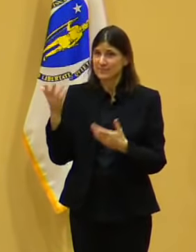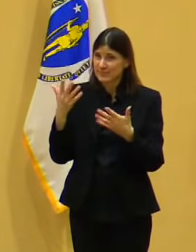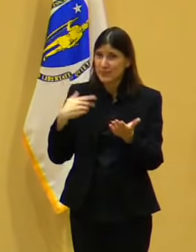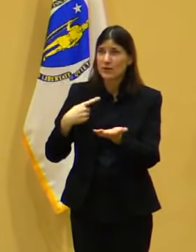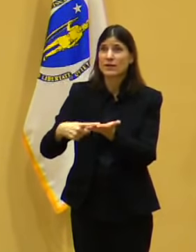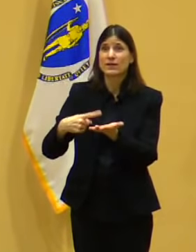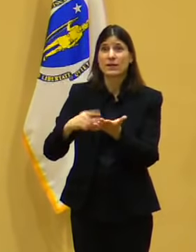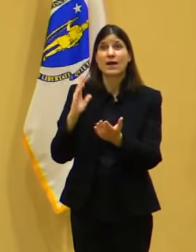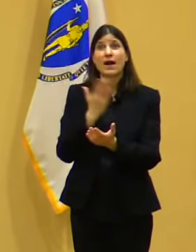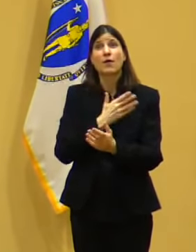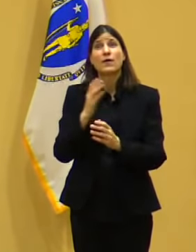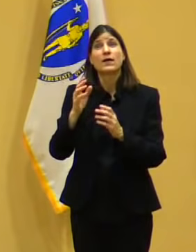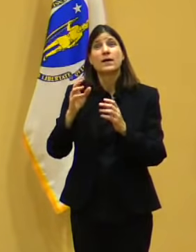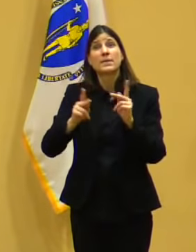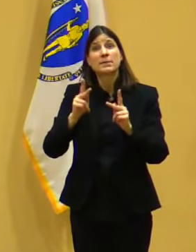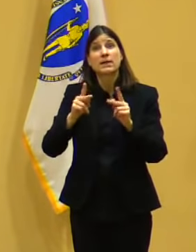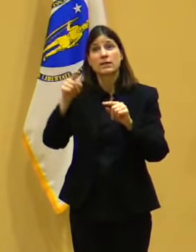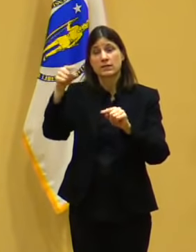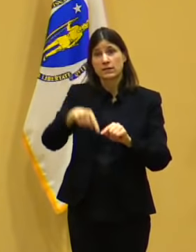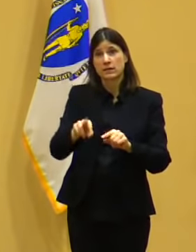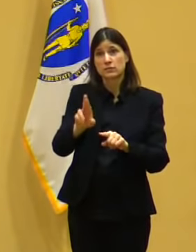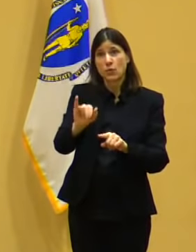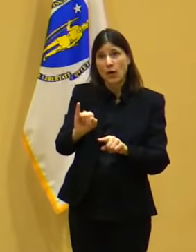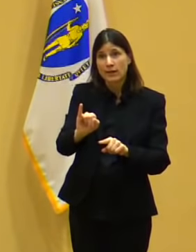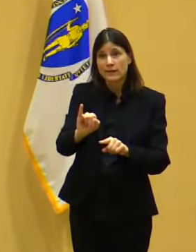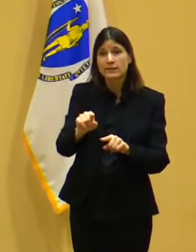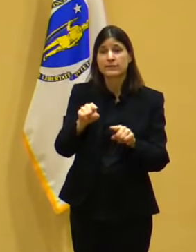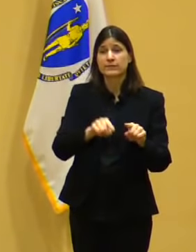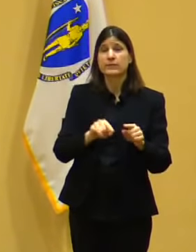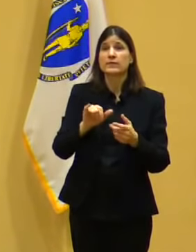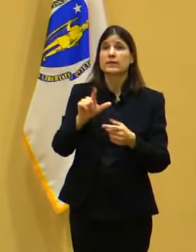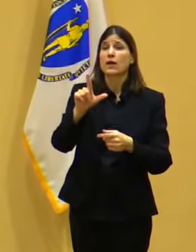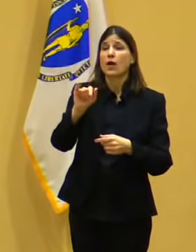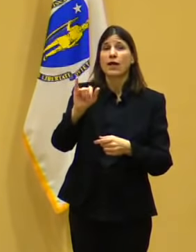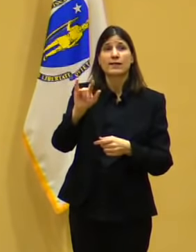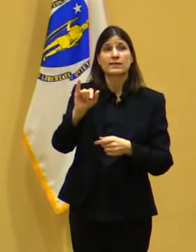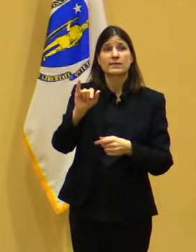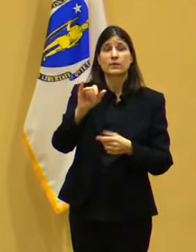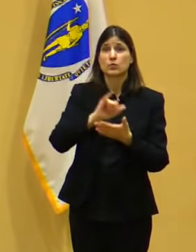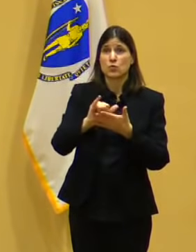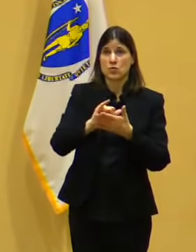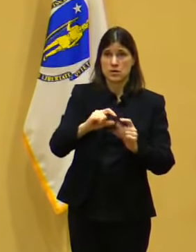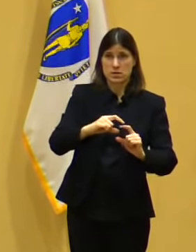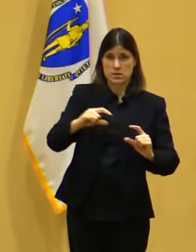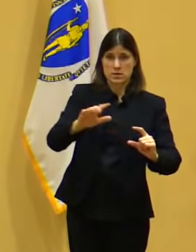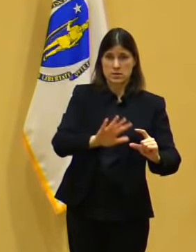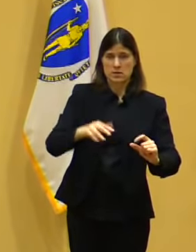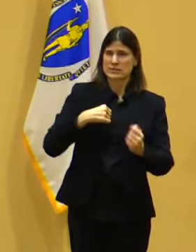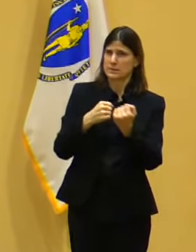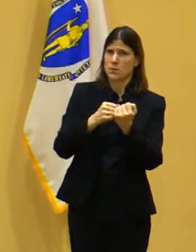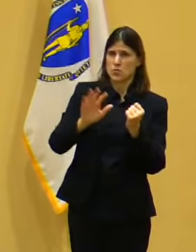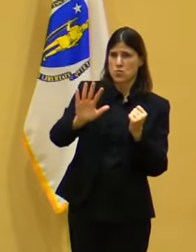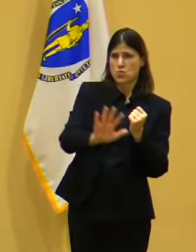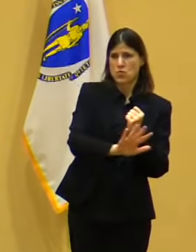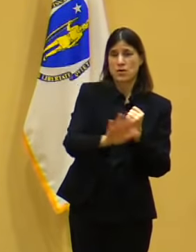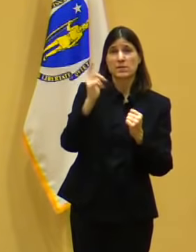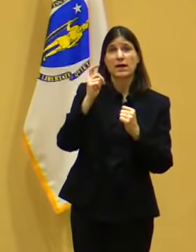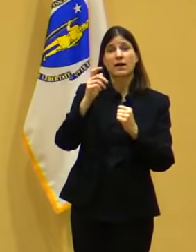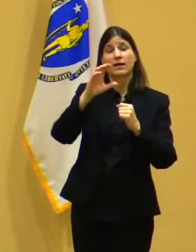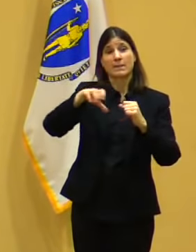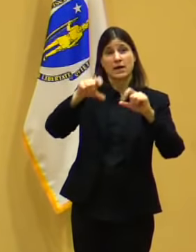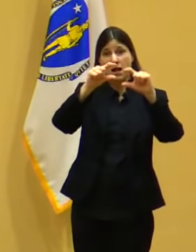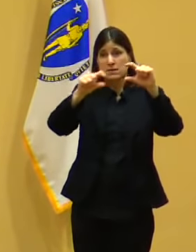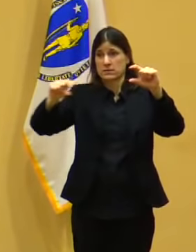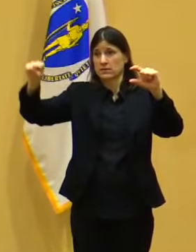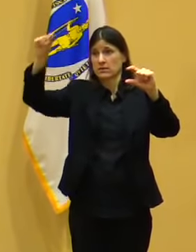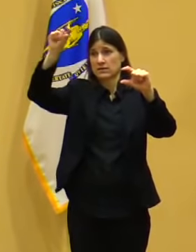other people's waters. And at the same time, come up with strategies that will make it possible for people to site a